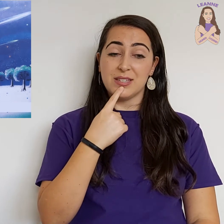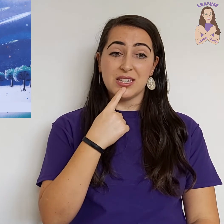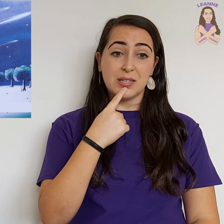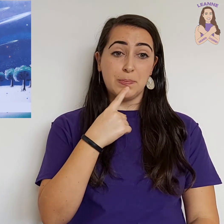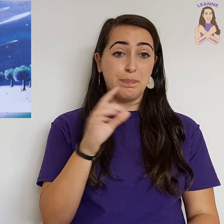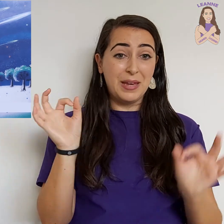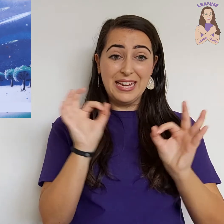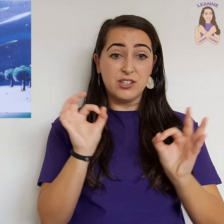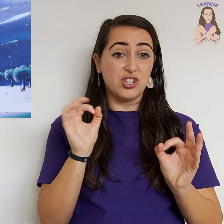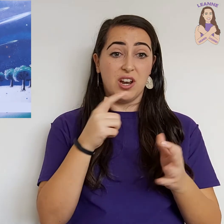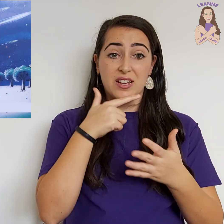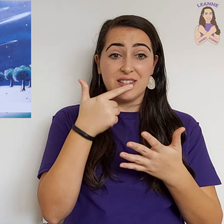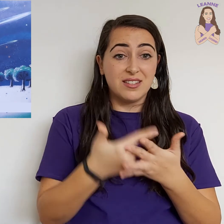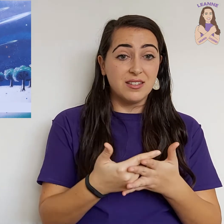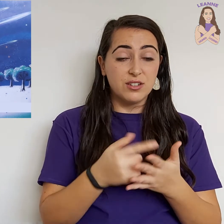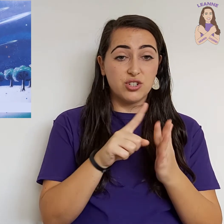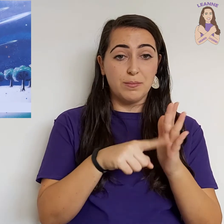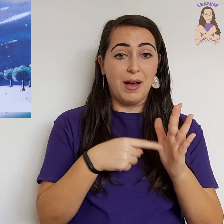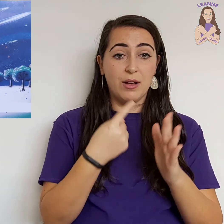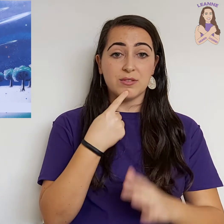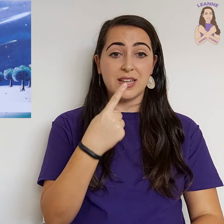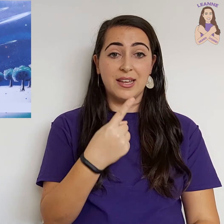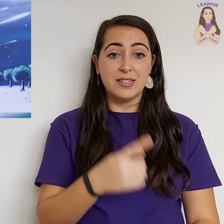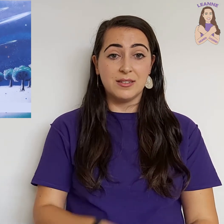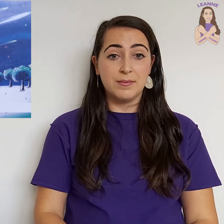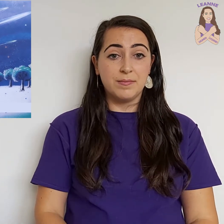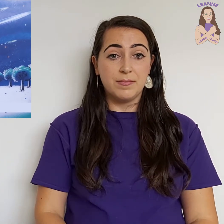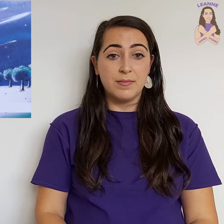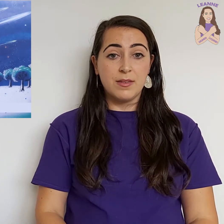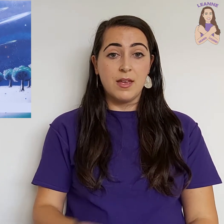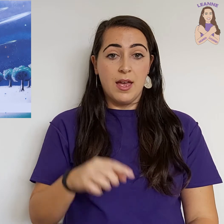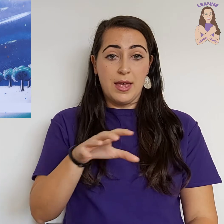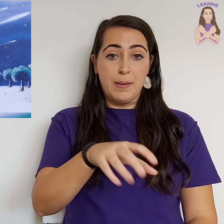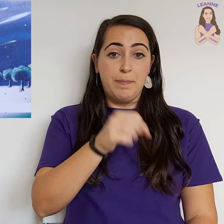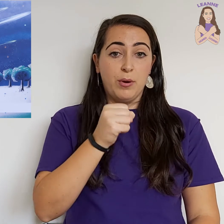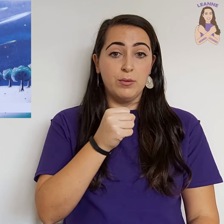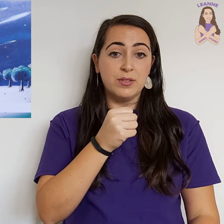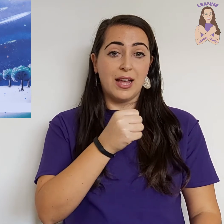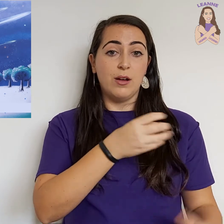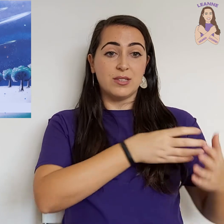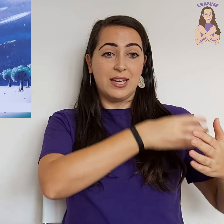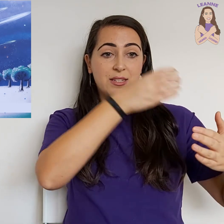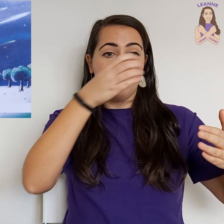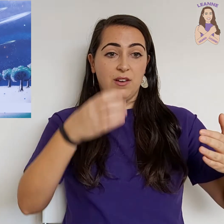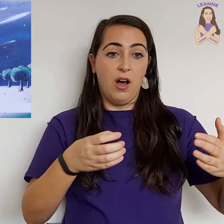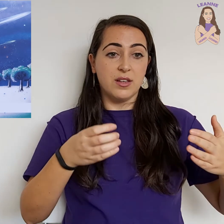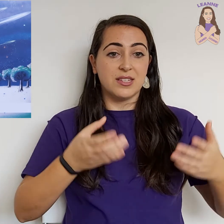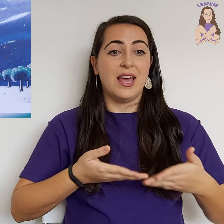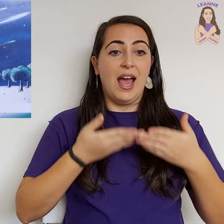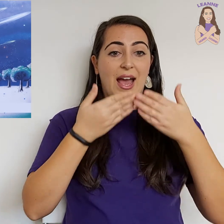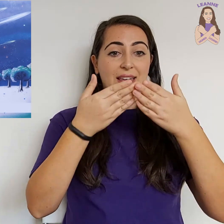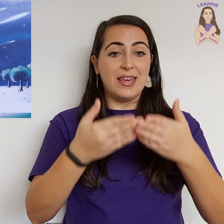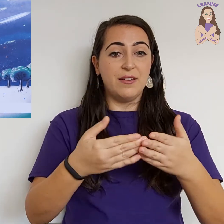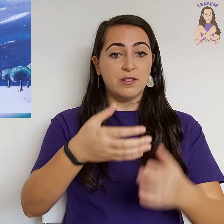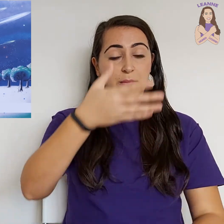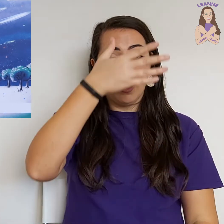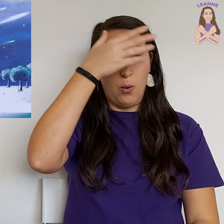speechless, Jamal says. He pulls out his flask and gives me a